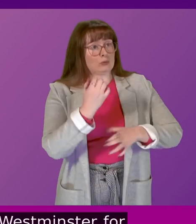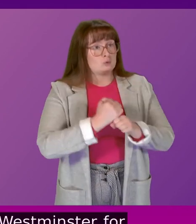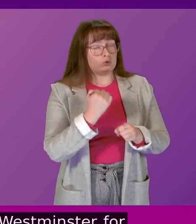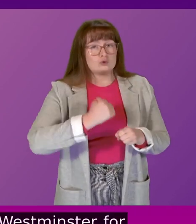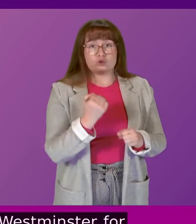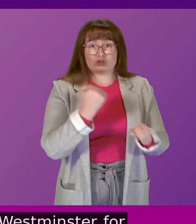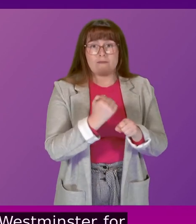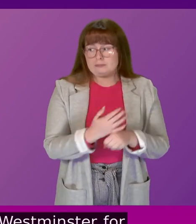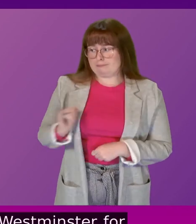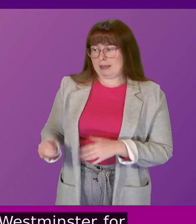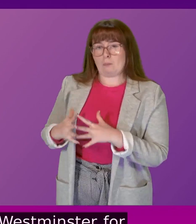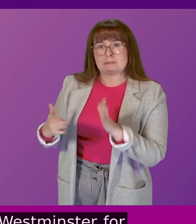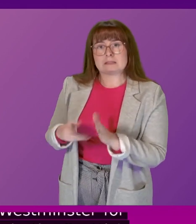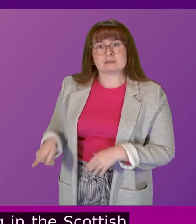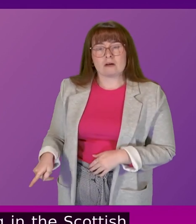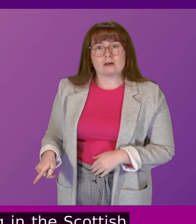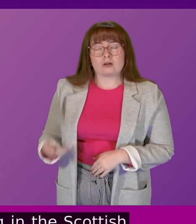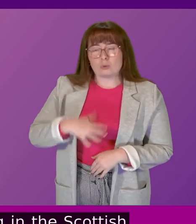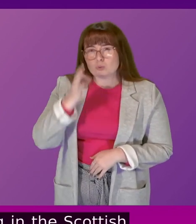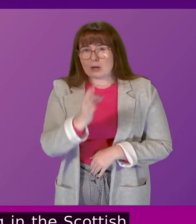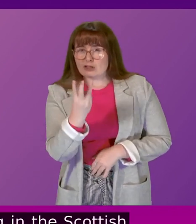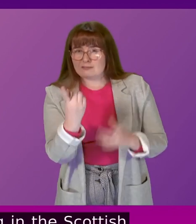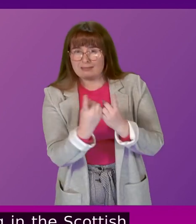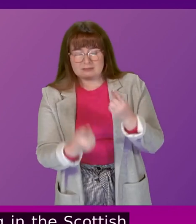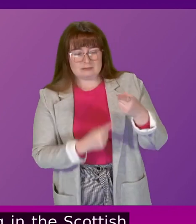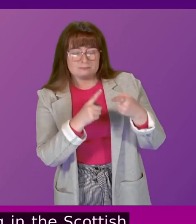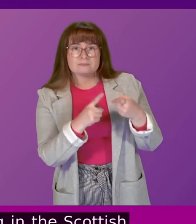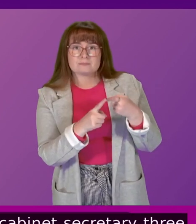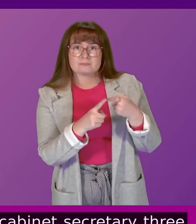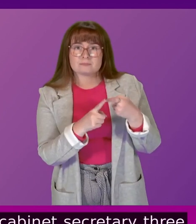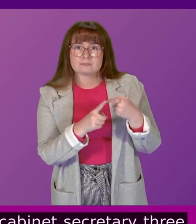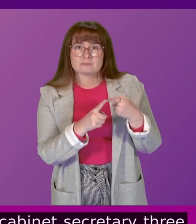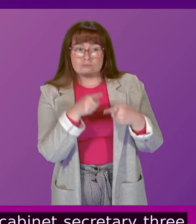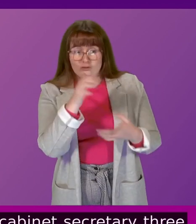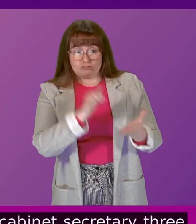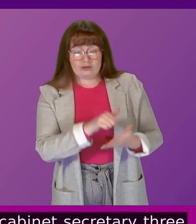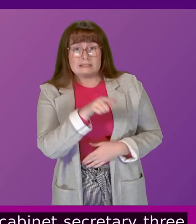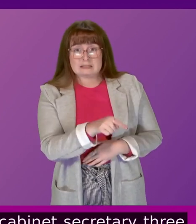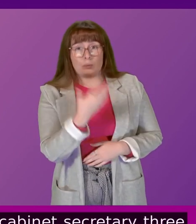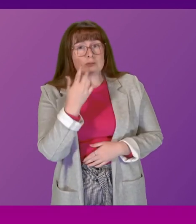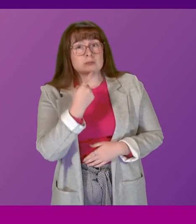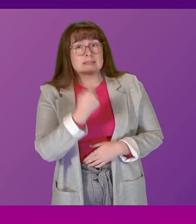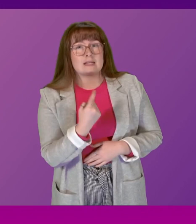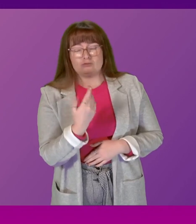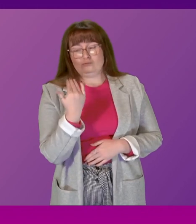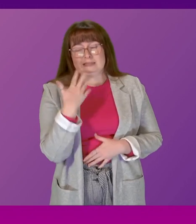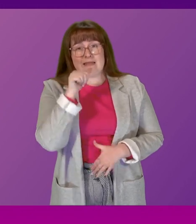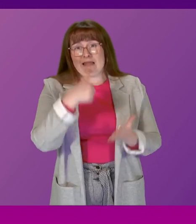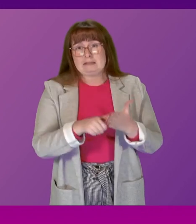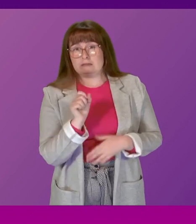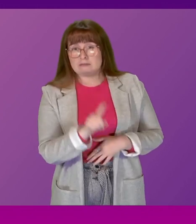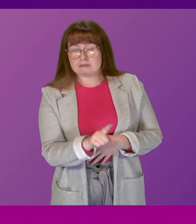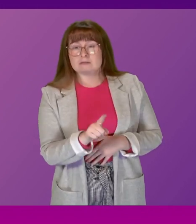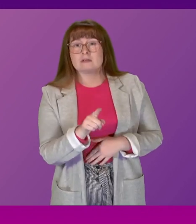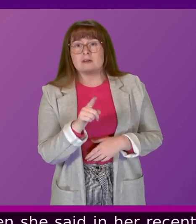I want to ask the Cabinet Secretary three things. The Cabinet Secretary was right when she said in her recent letter to the Chancellor